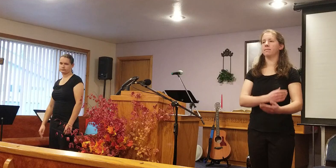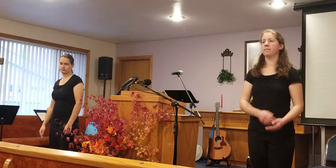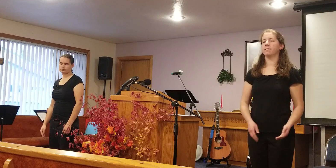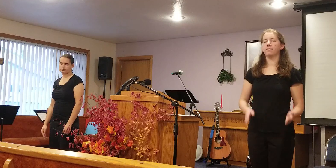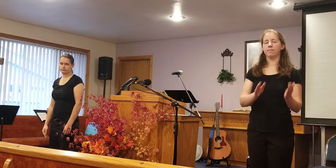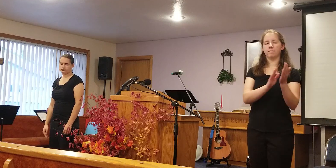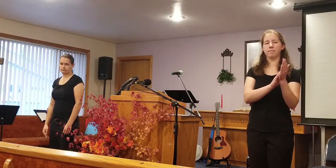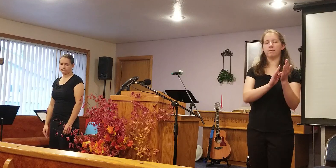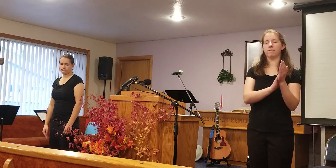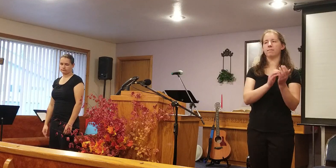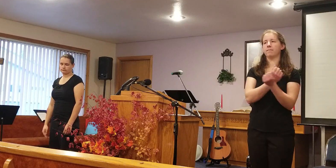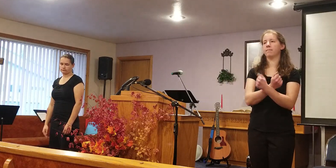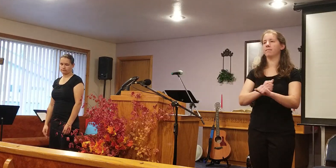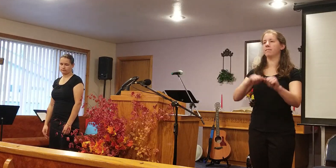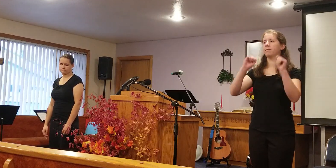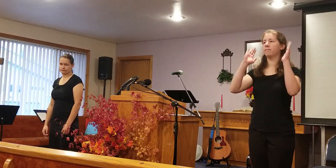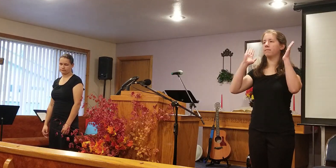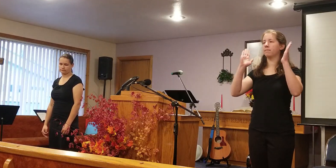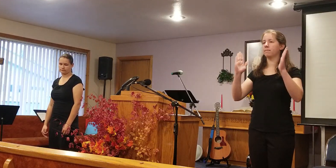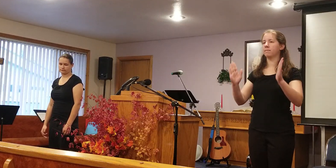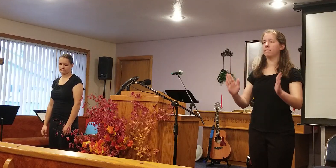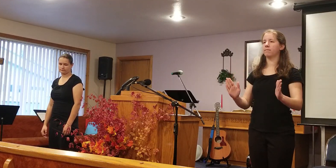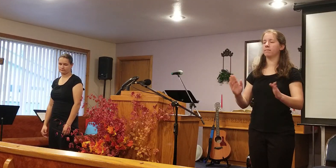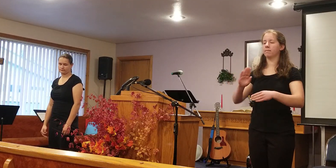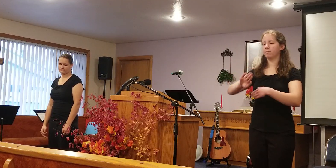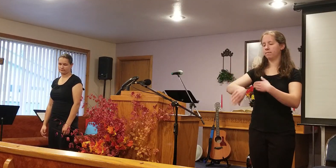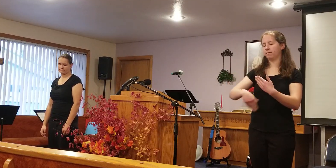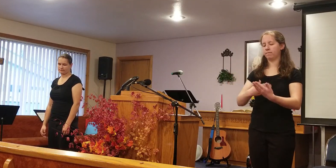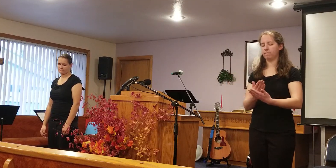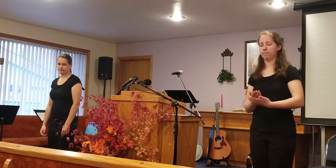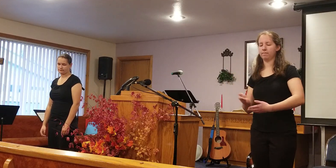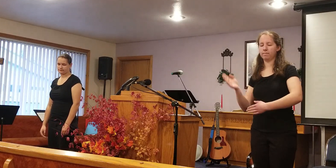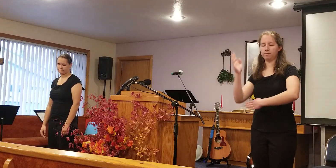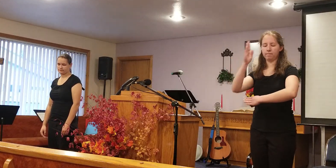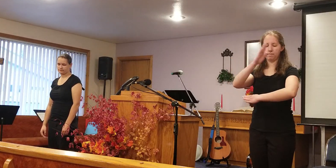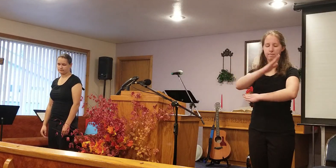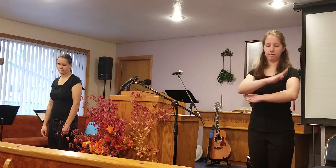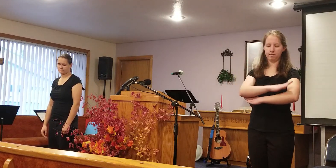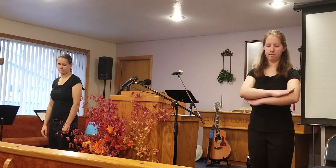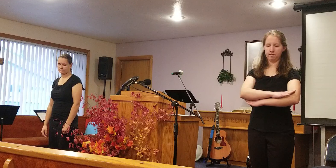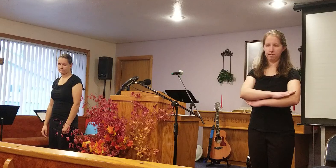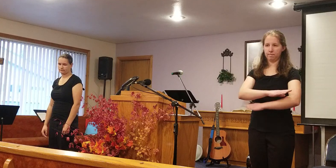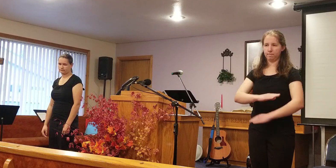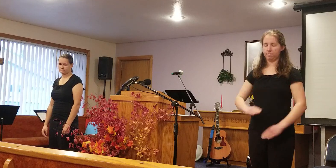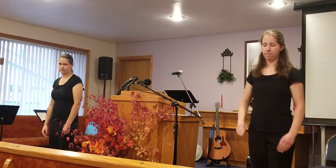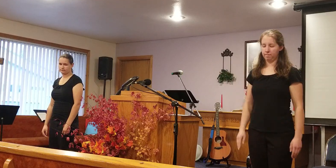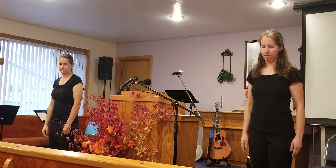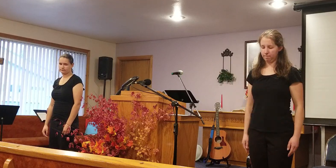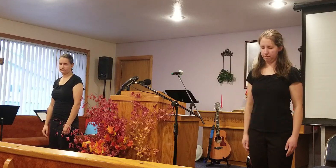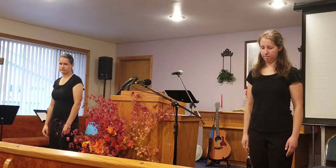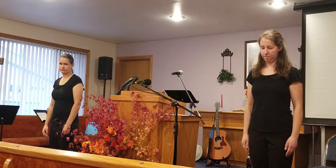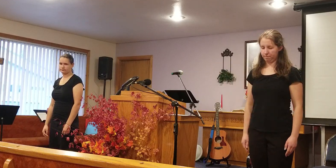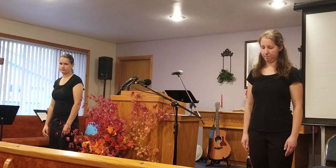Praising my Savior all the day long. This is my